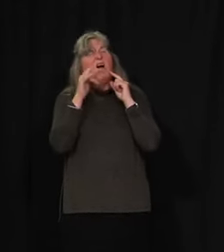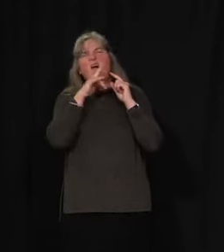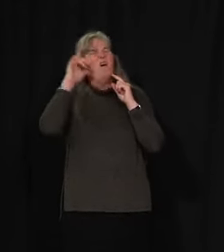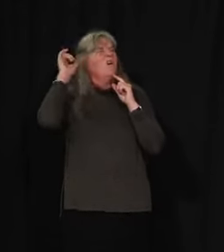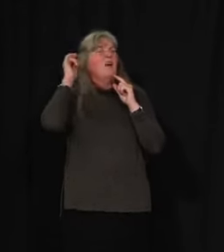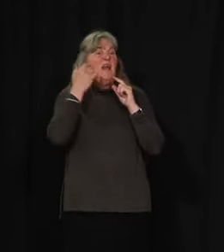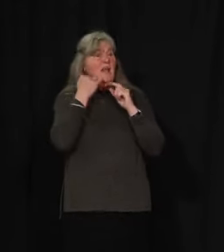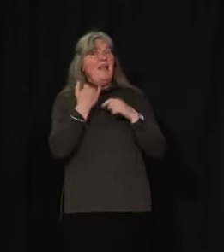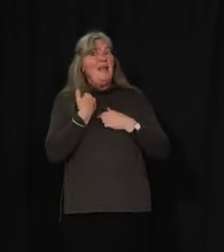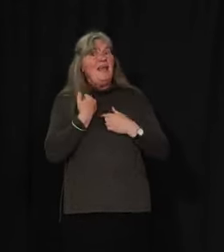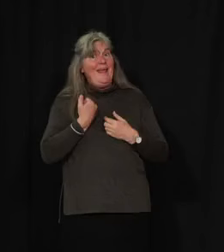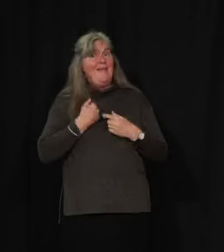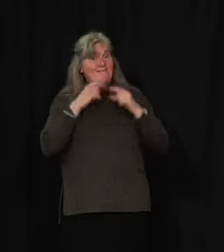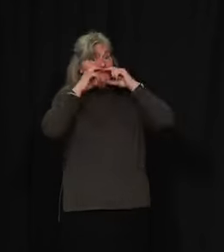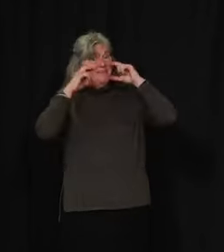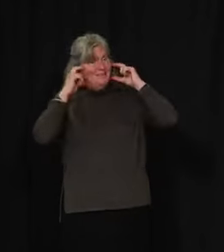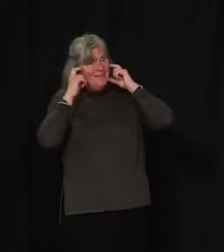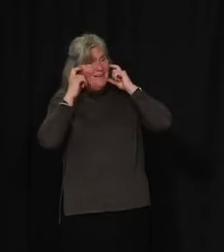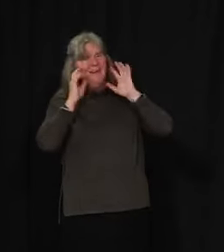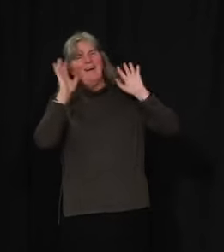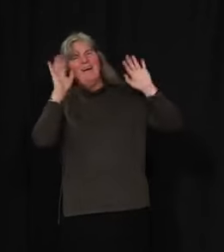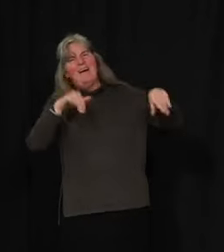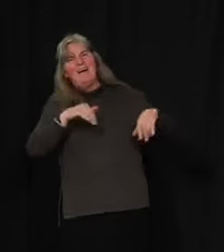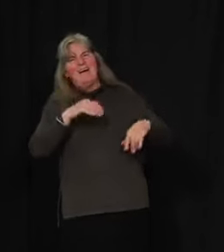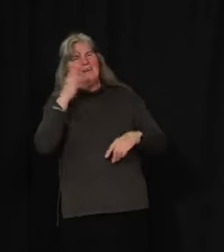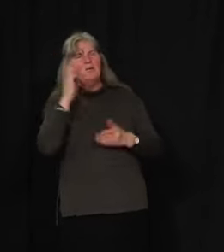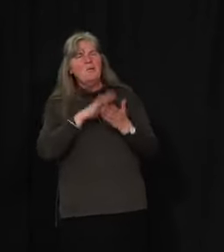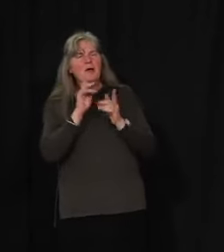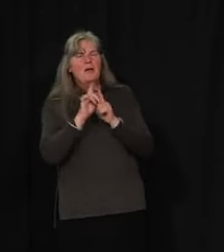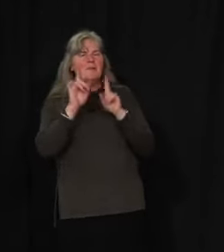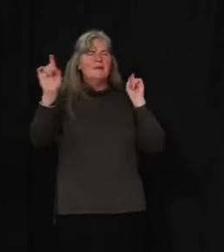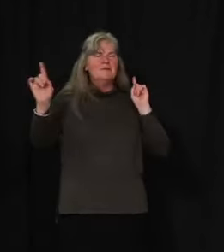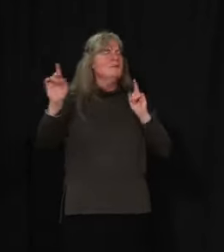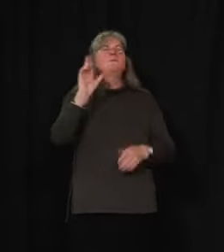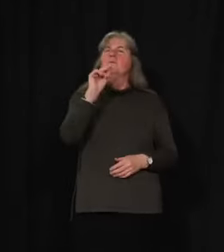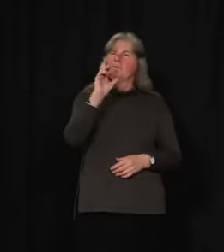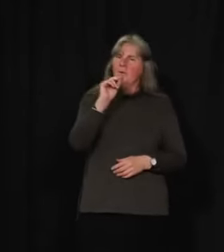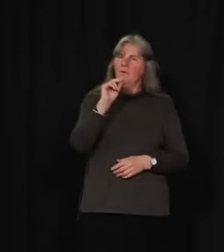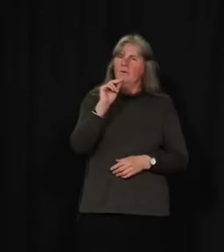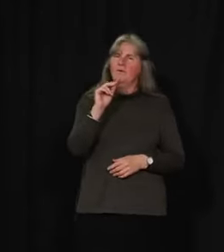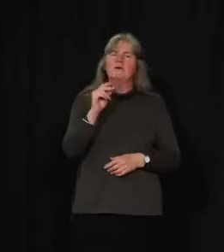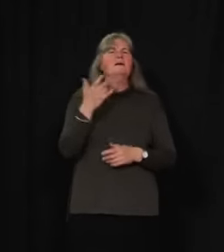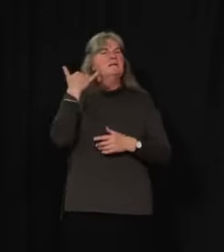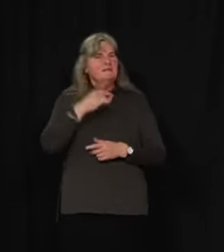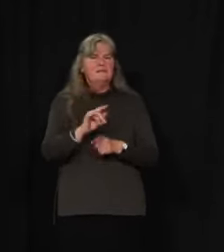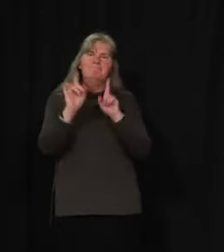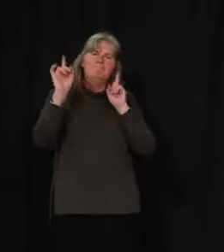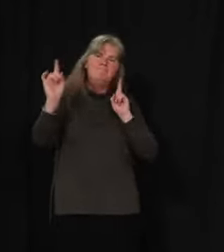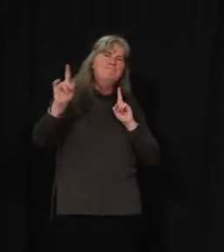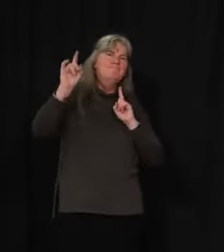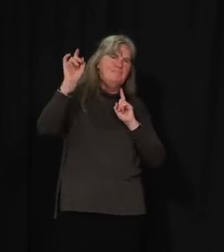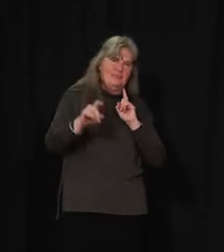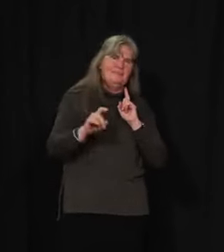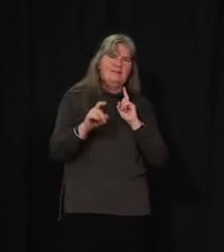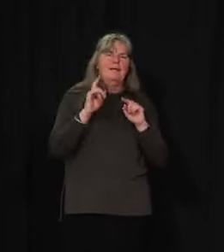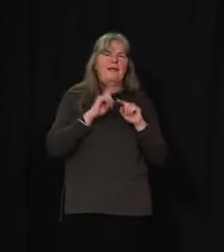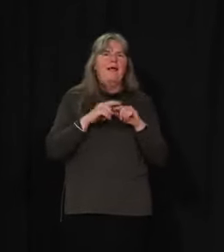So it's not part of our Safe Six for a good reason. It's like an extra tool, and it's really for those